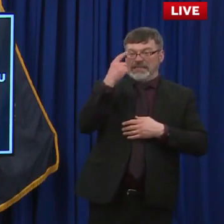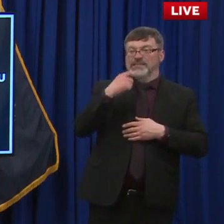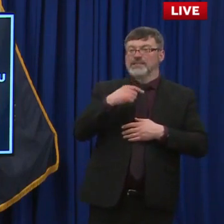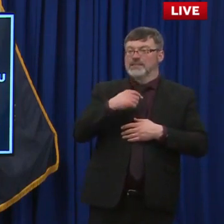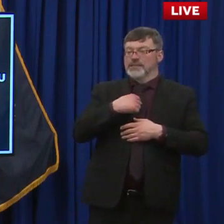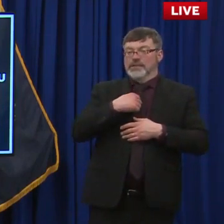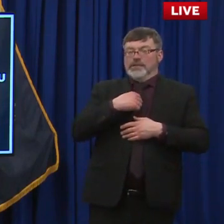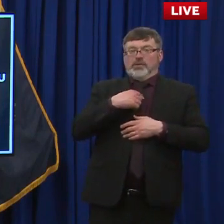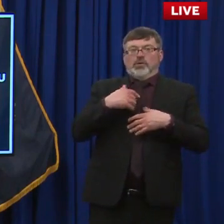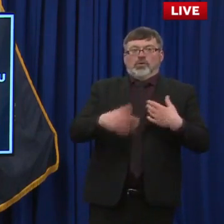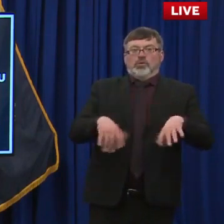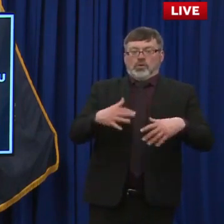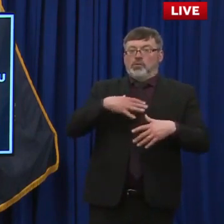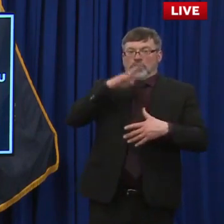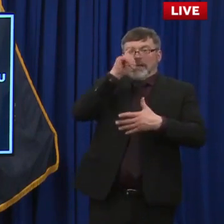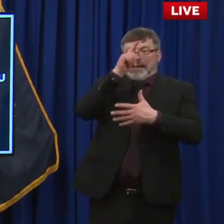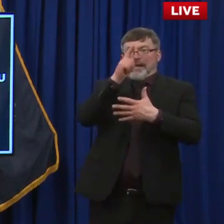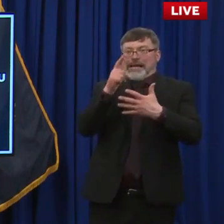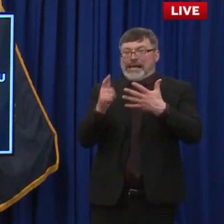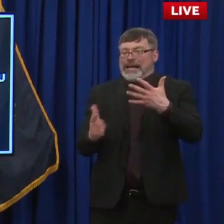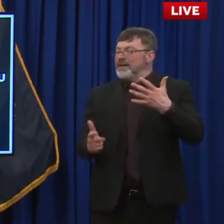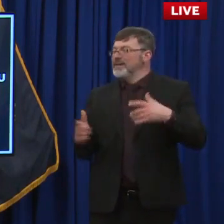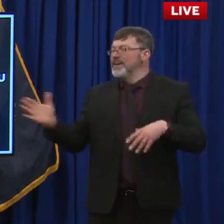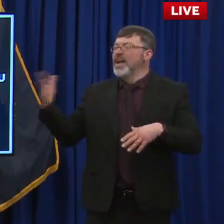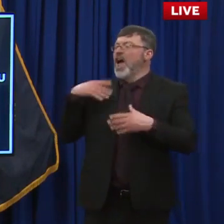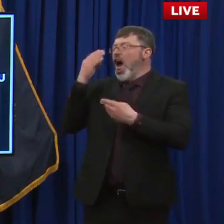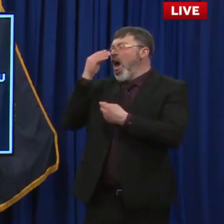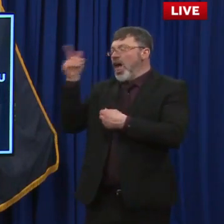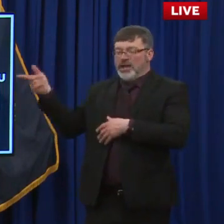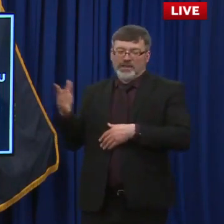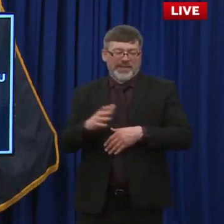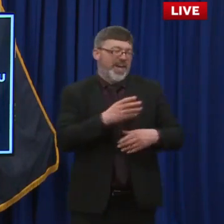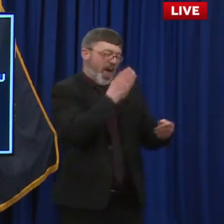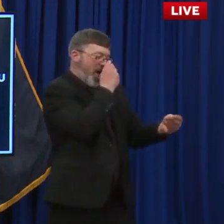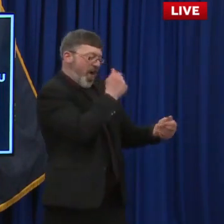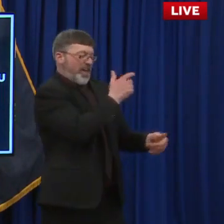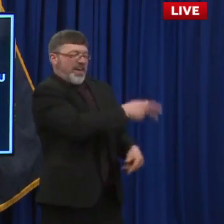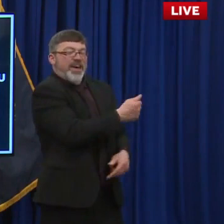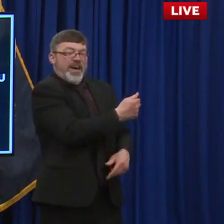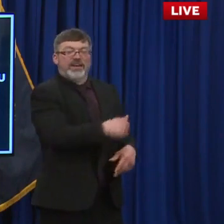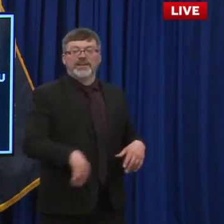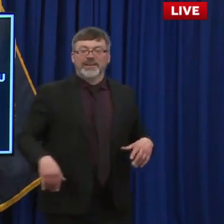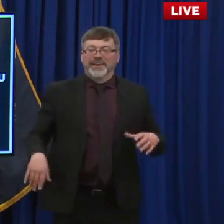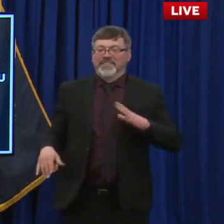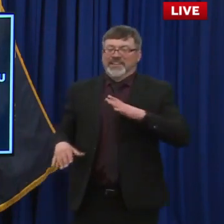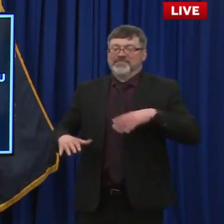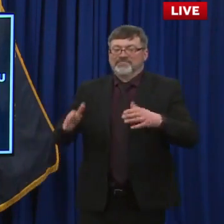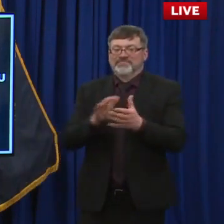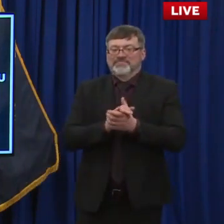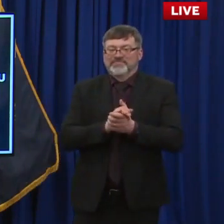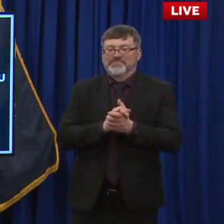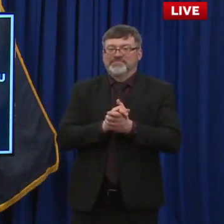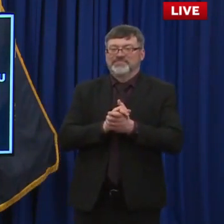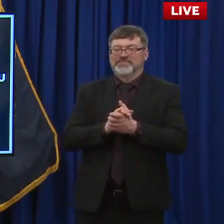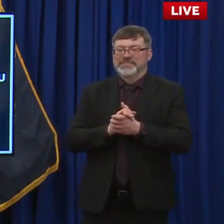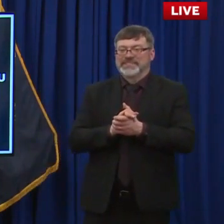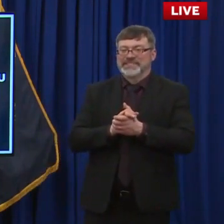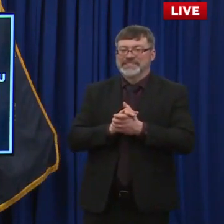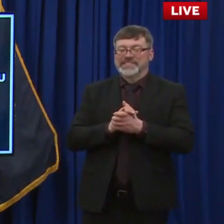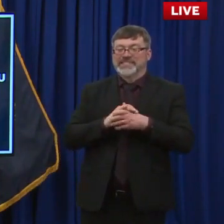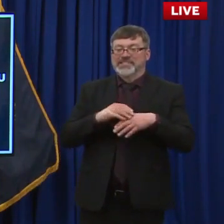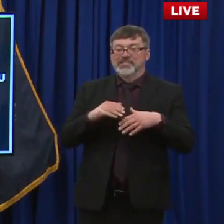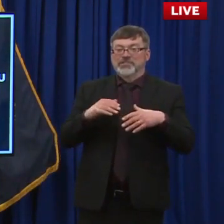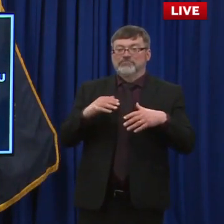Hey, no, no, just one, just one. Uh, the make-up to school system, uh, sent out a message to